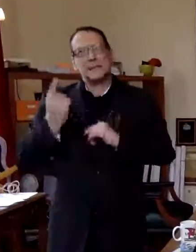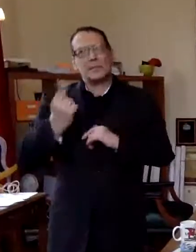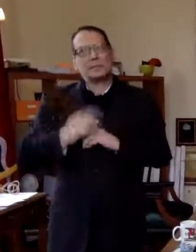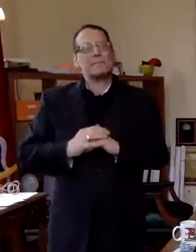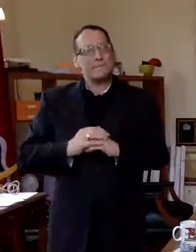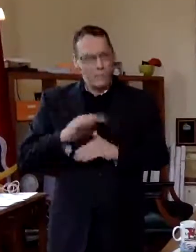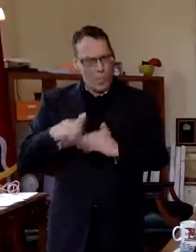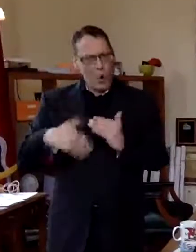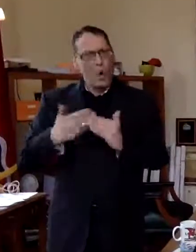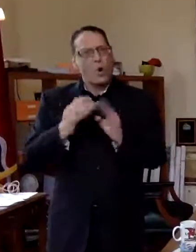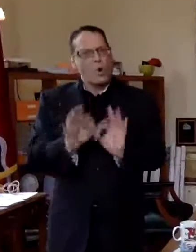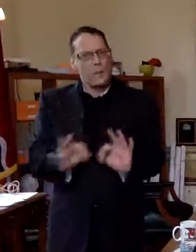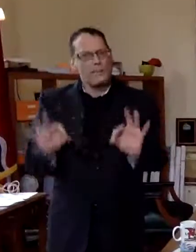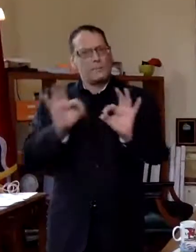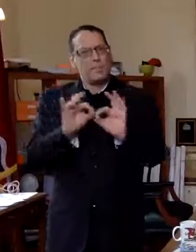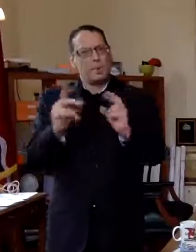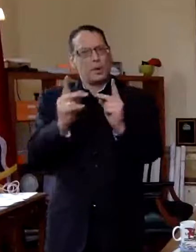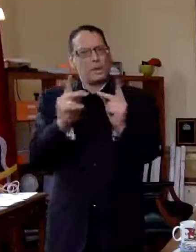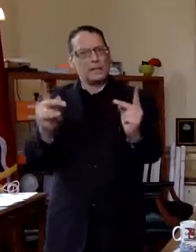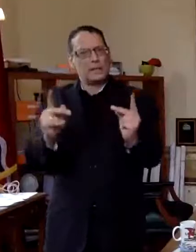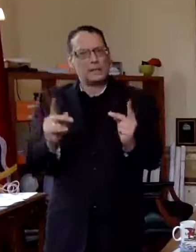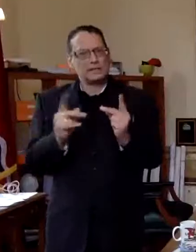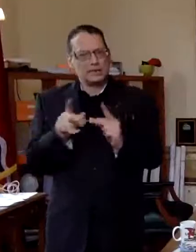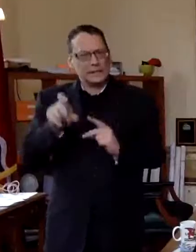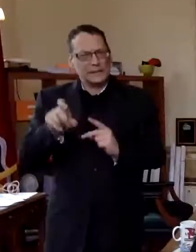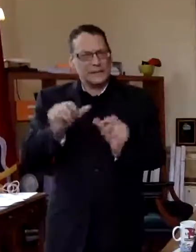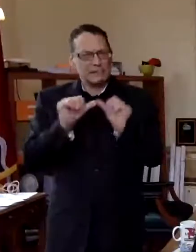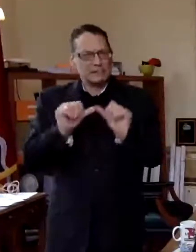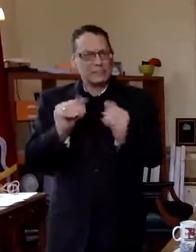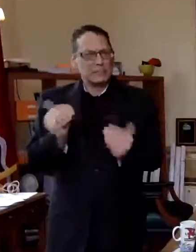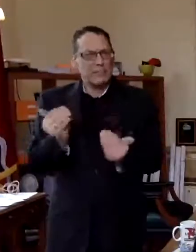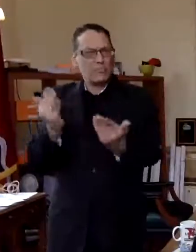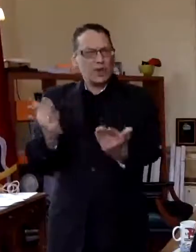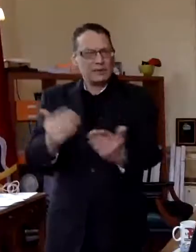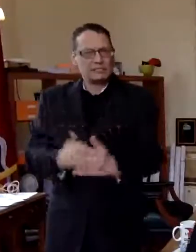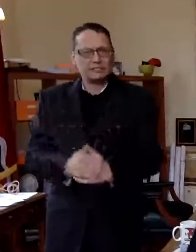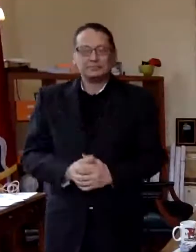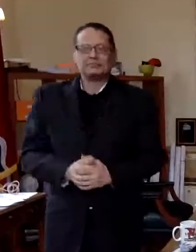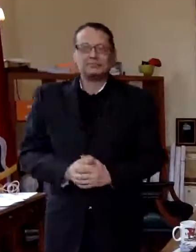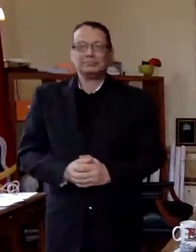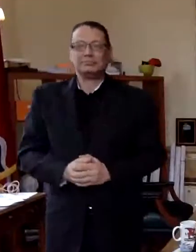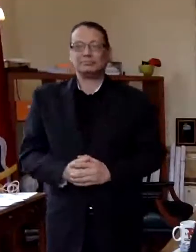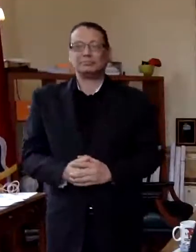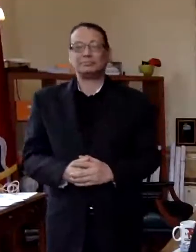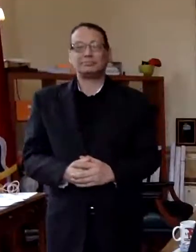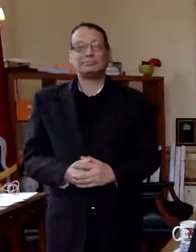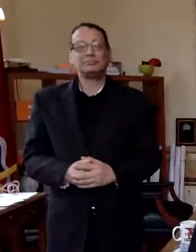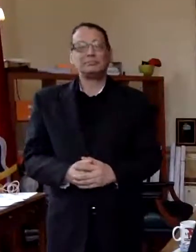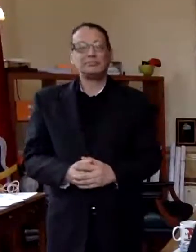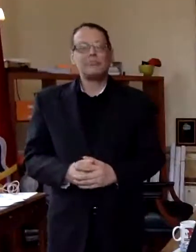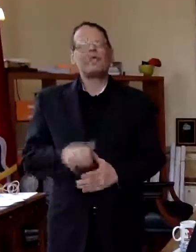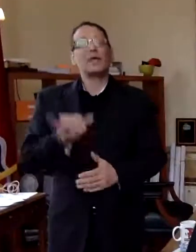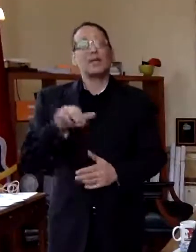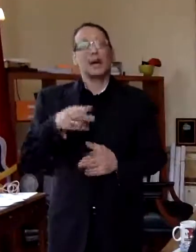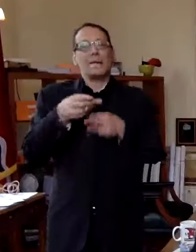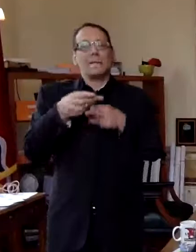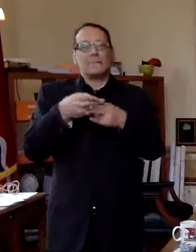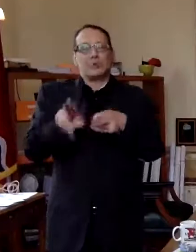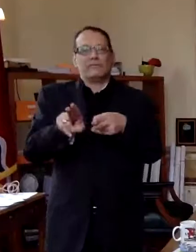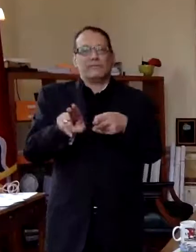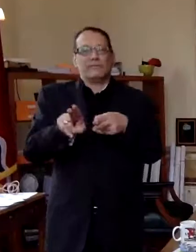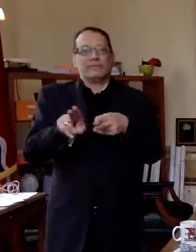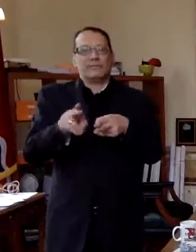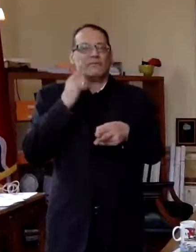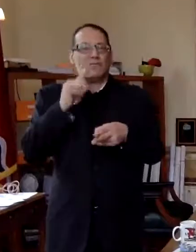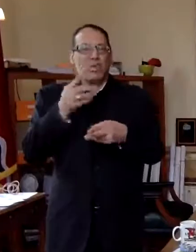all very important positions that we have to continue to provide so that's a very brief look at